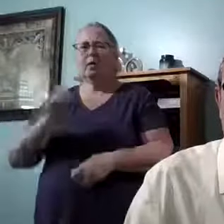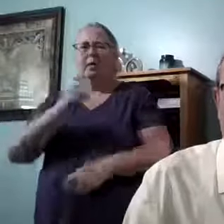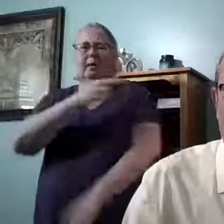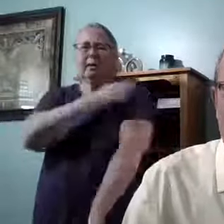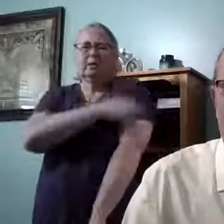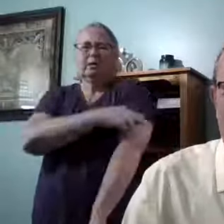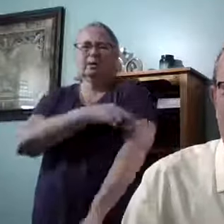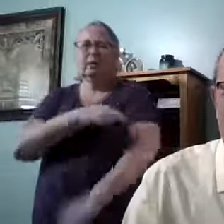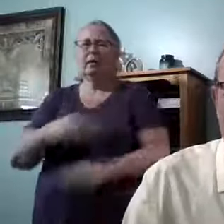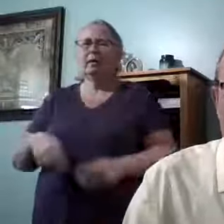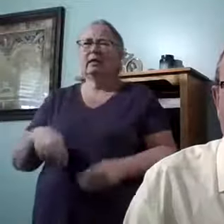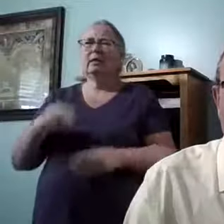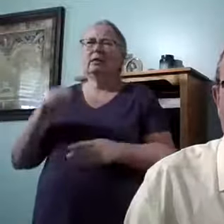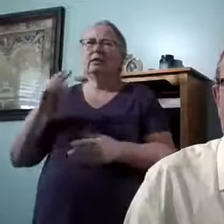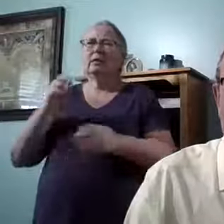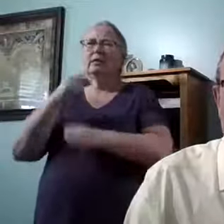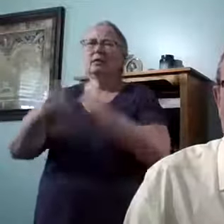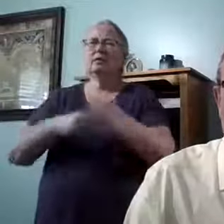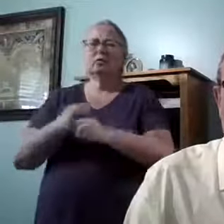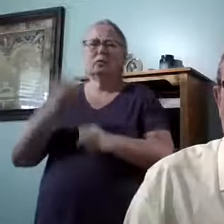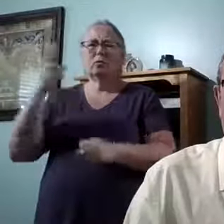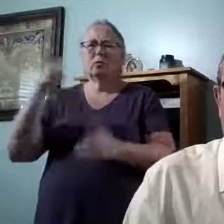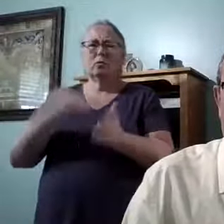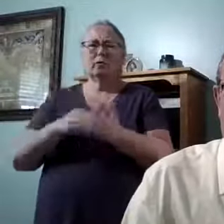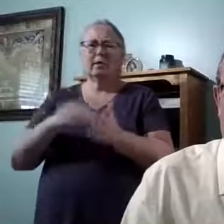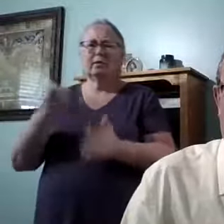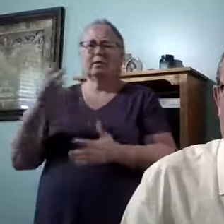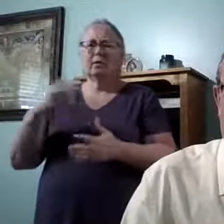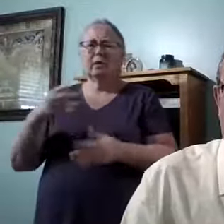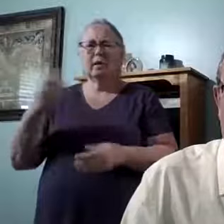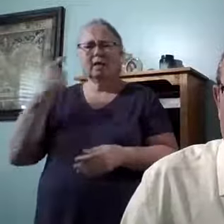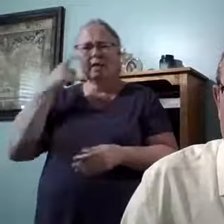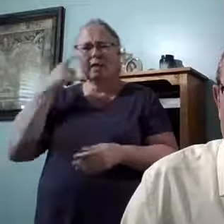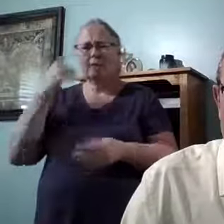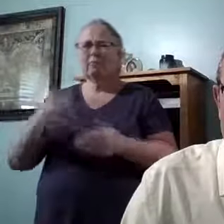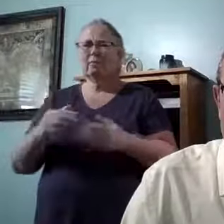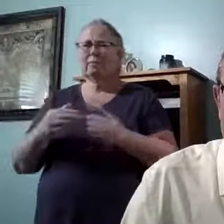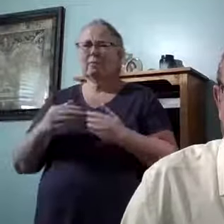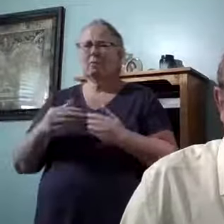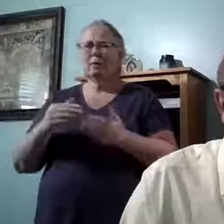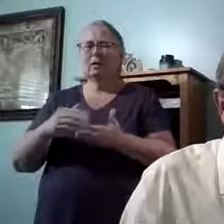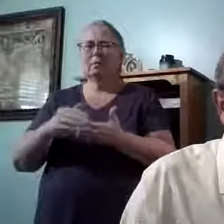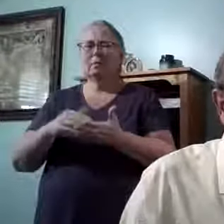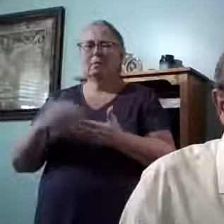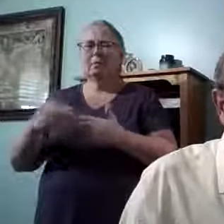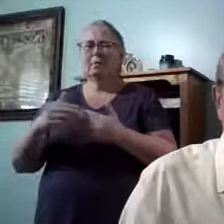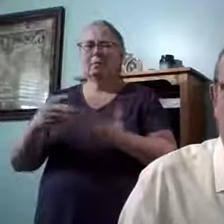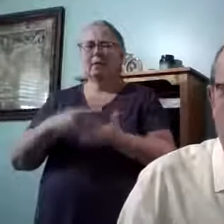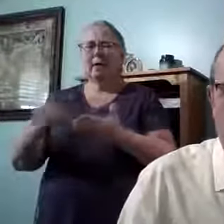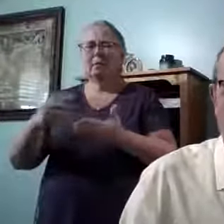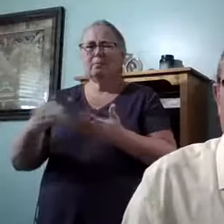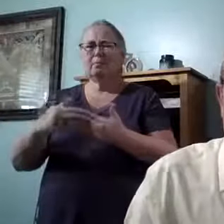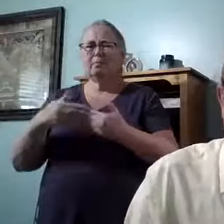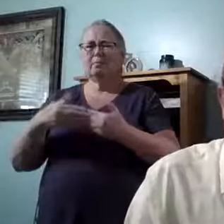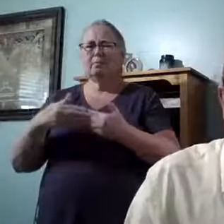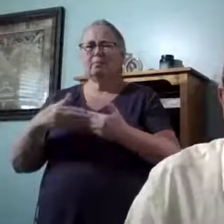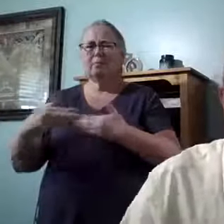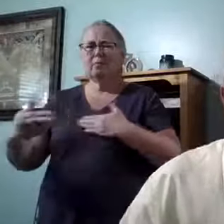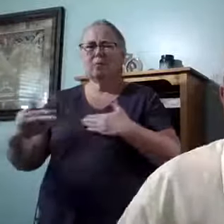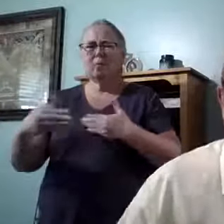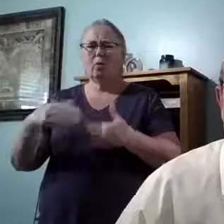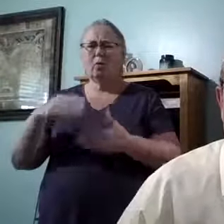And all I could think of is somebody paid me in advance before the boiler was ever delivered. And I says,